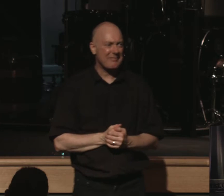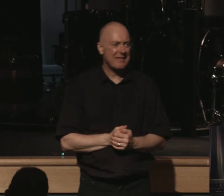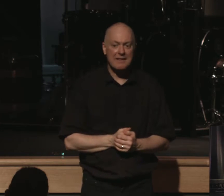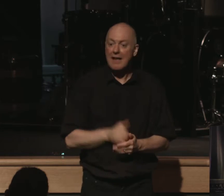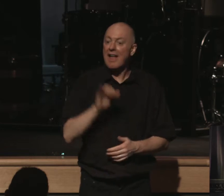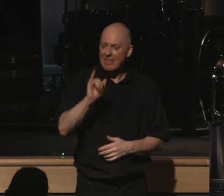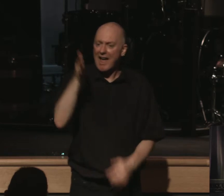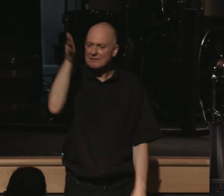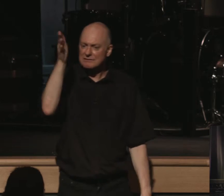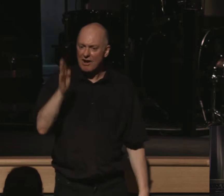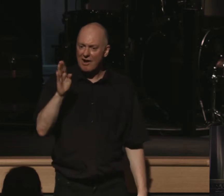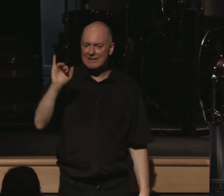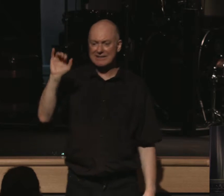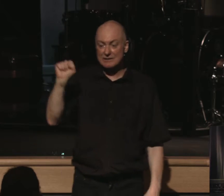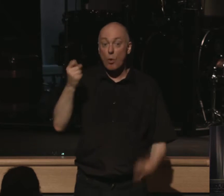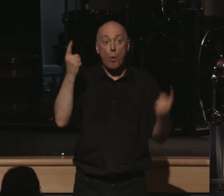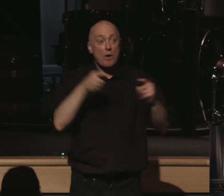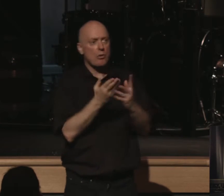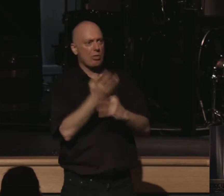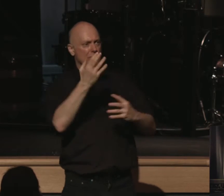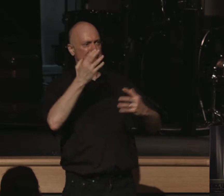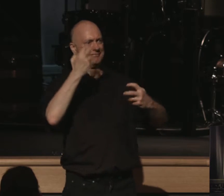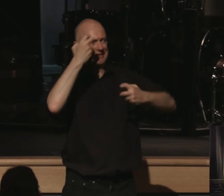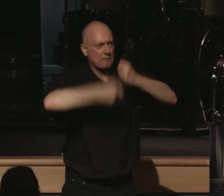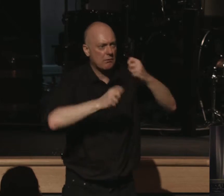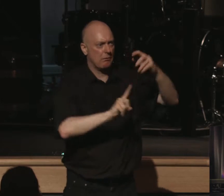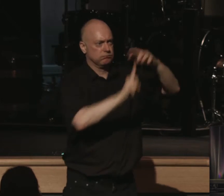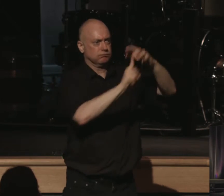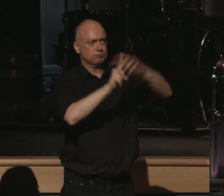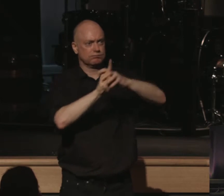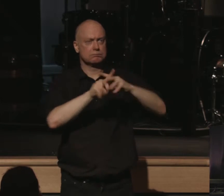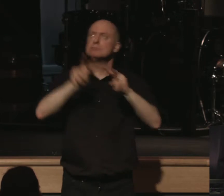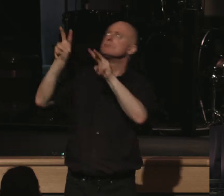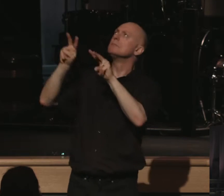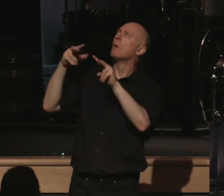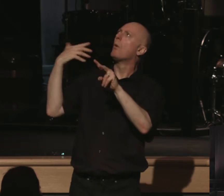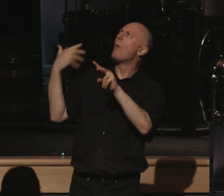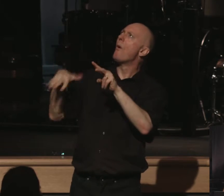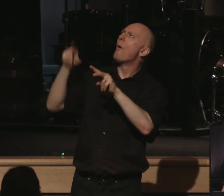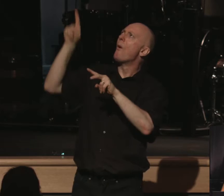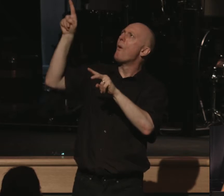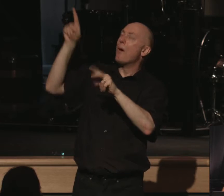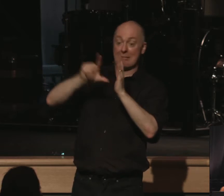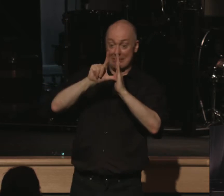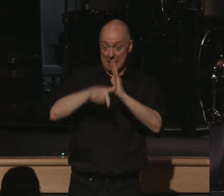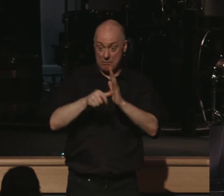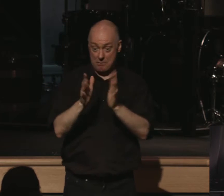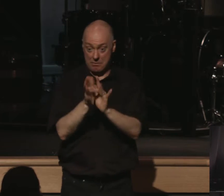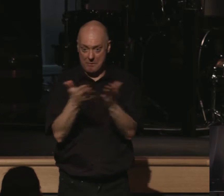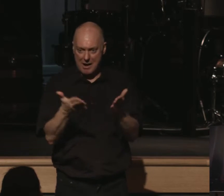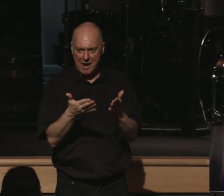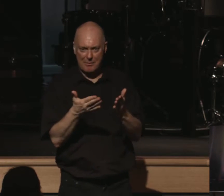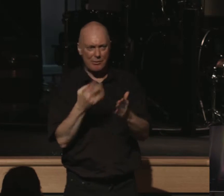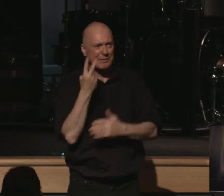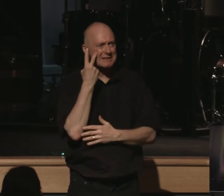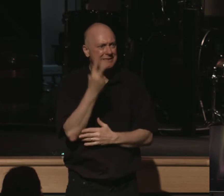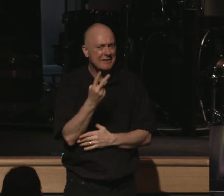That's who God is in difficulty. Listen, we saw this as well later on in the scriptures. When God comes